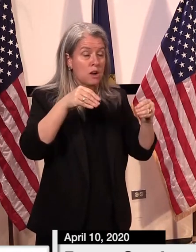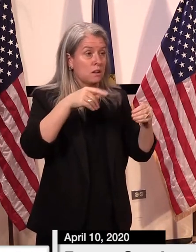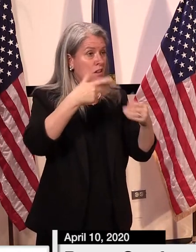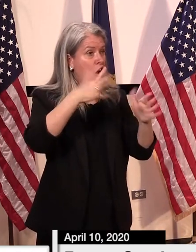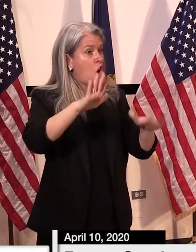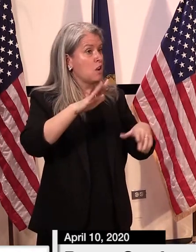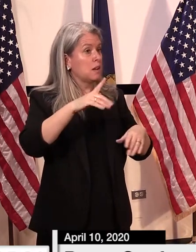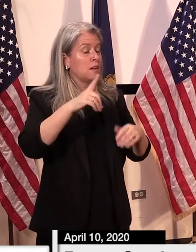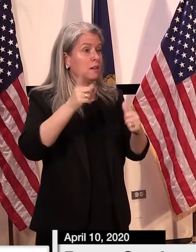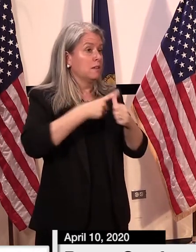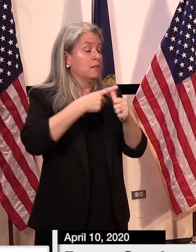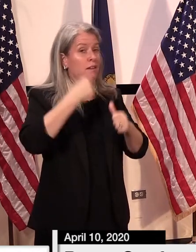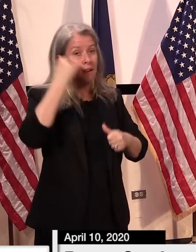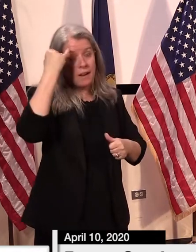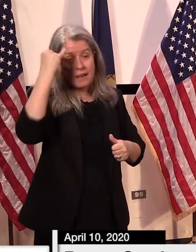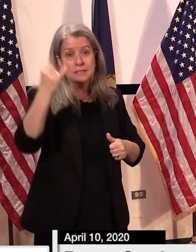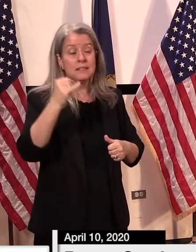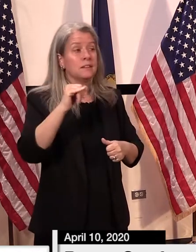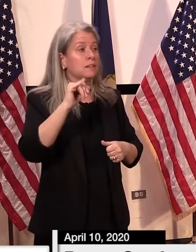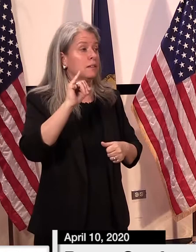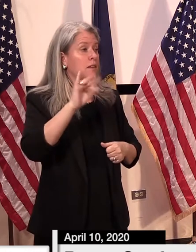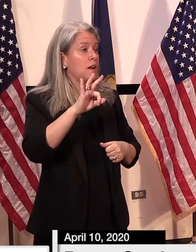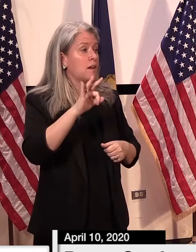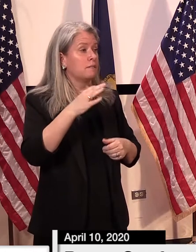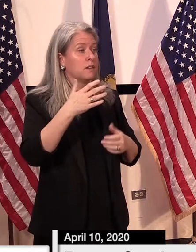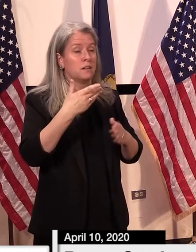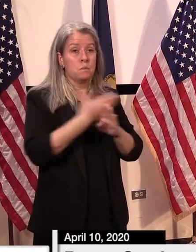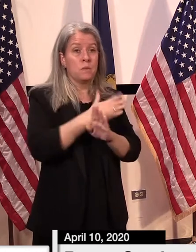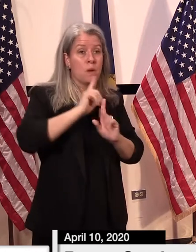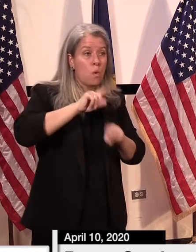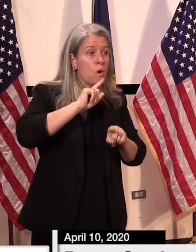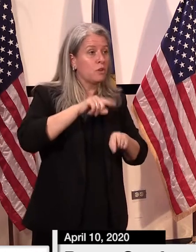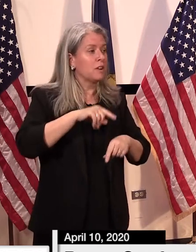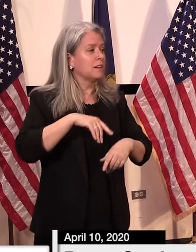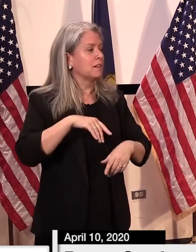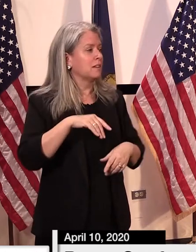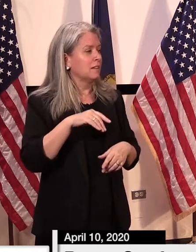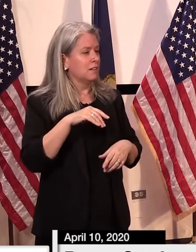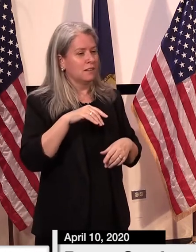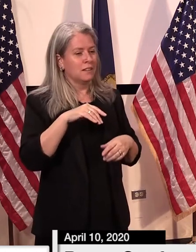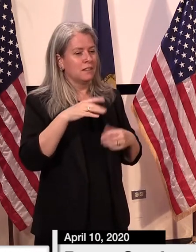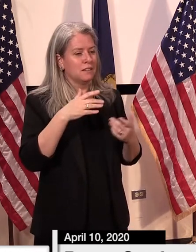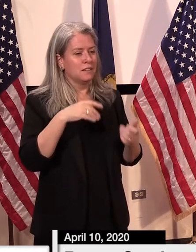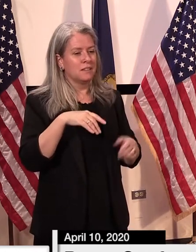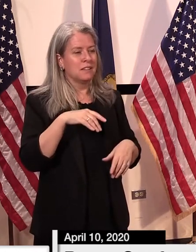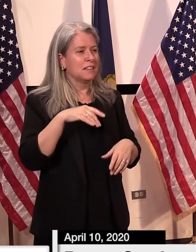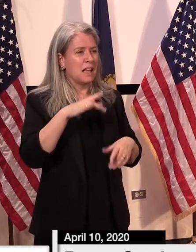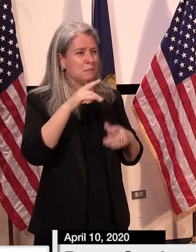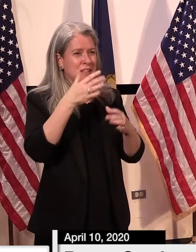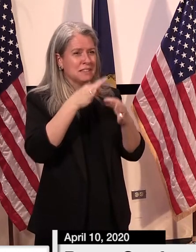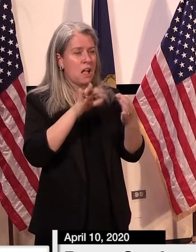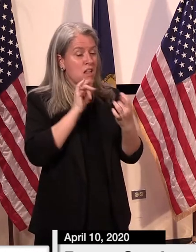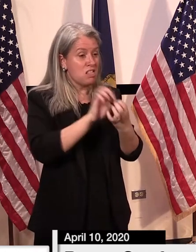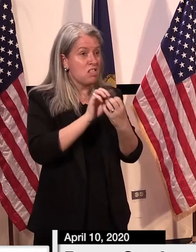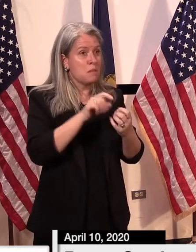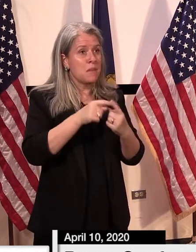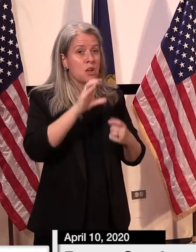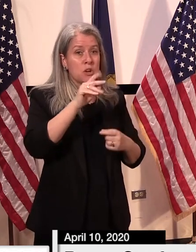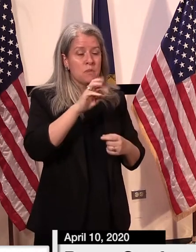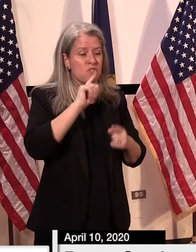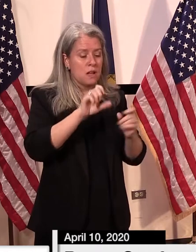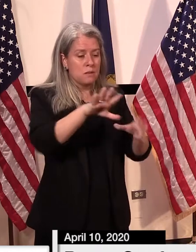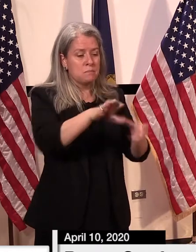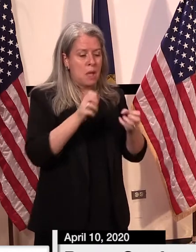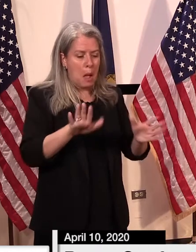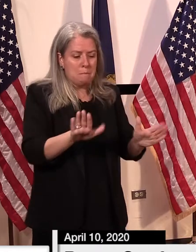pioneered, uh, pre-ordering. They're not haggling over a cucumber. They're actually picking up a